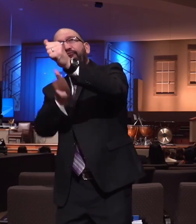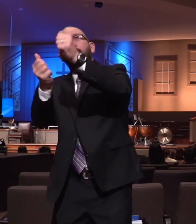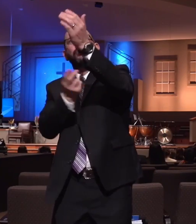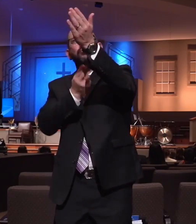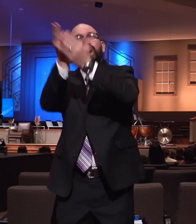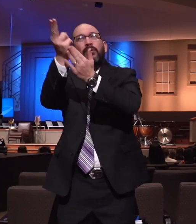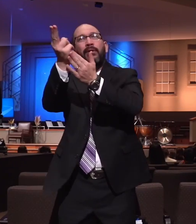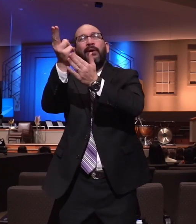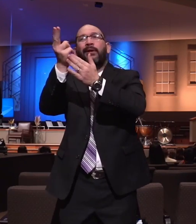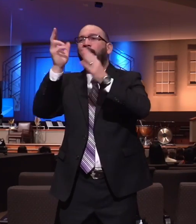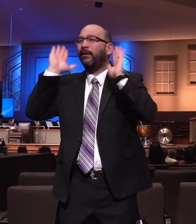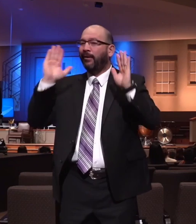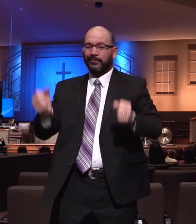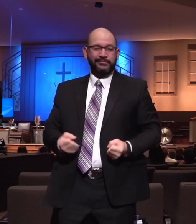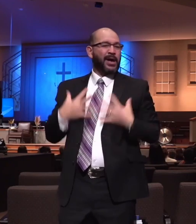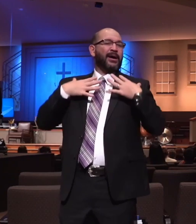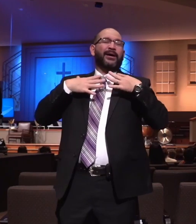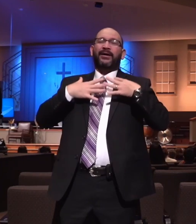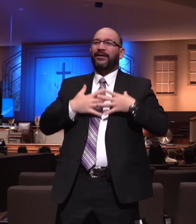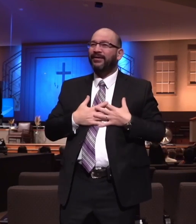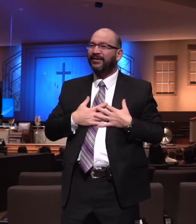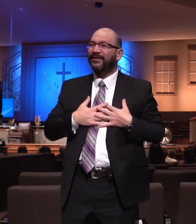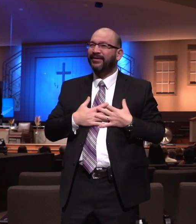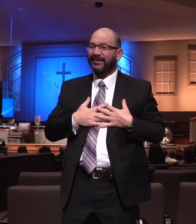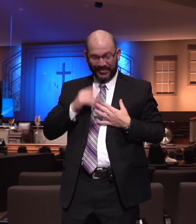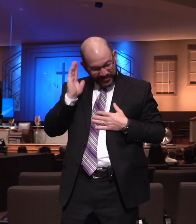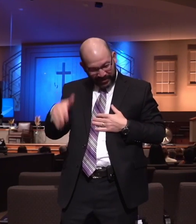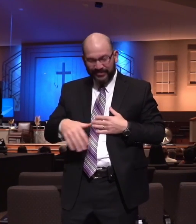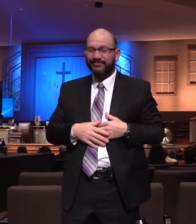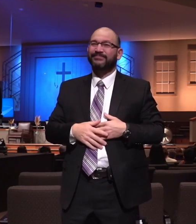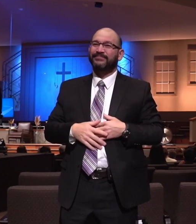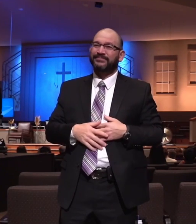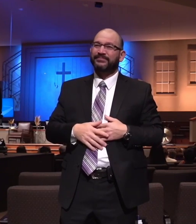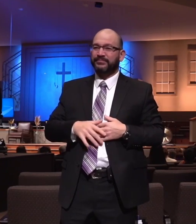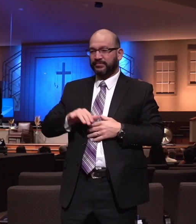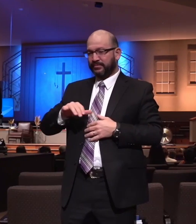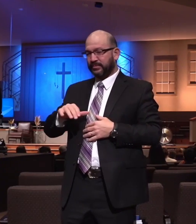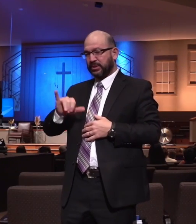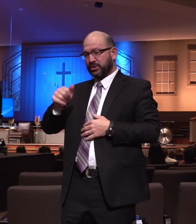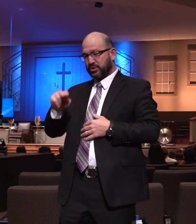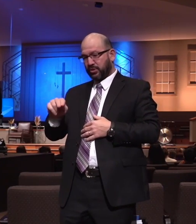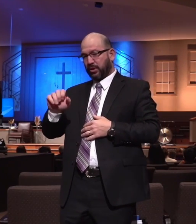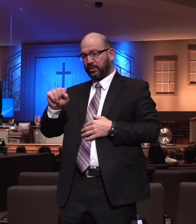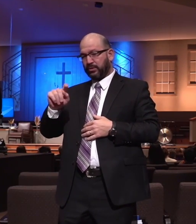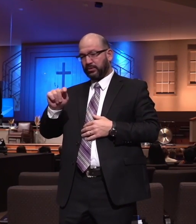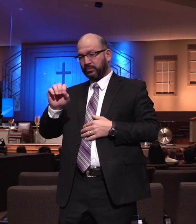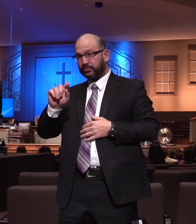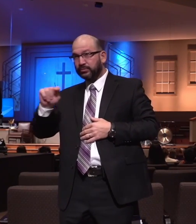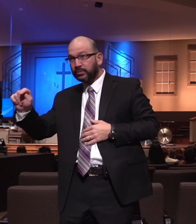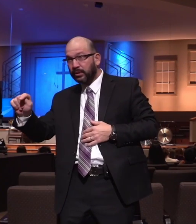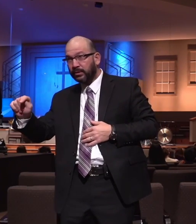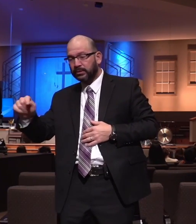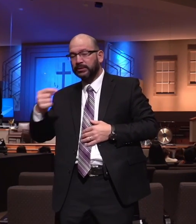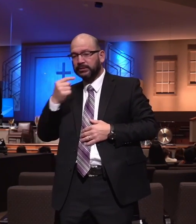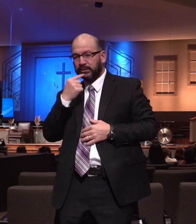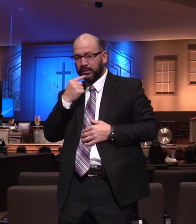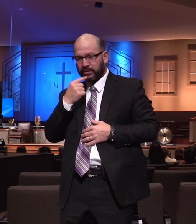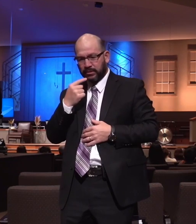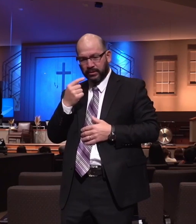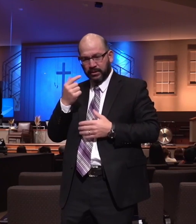have learned from the Word of God. John Stott wrote of this one verse, There is much in the local fellowship